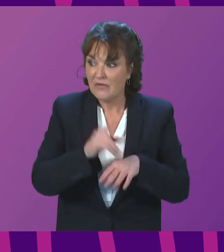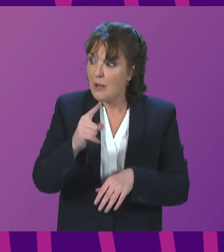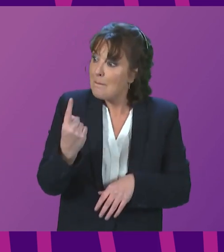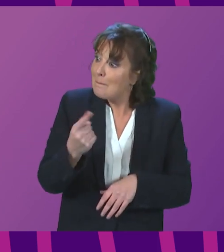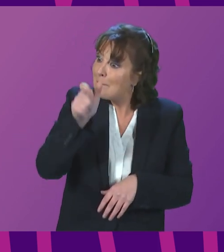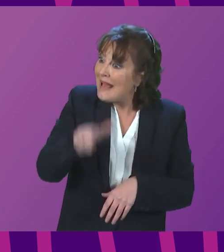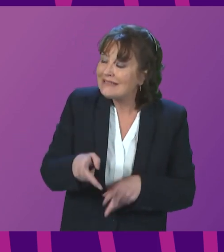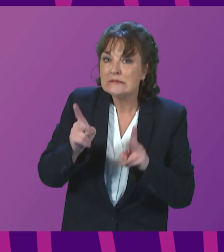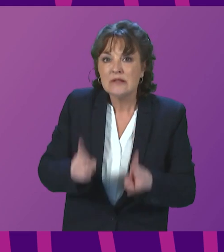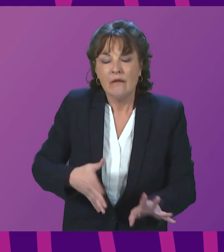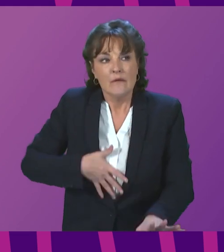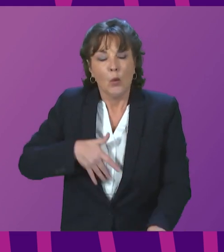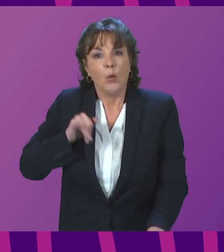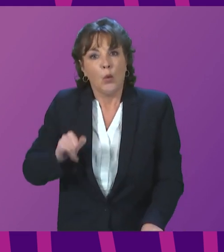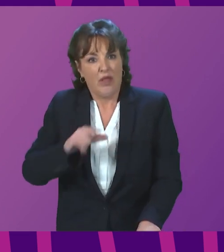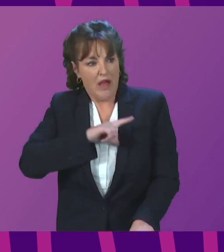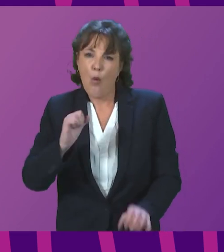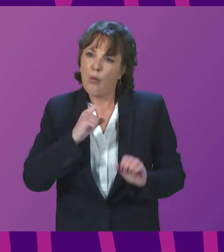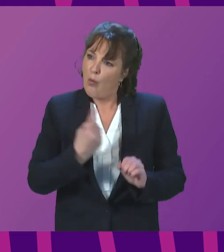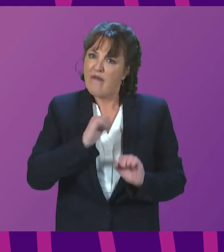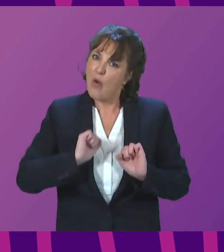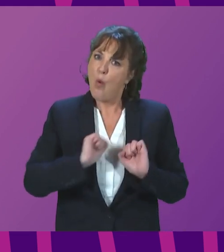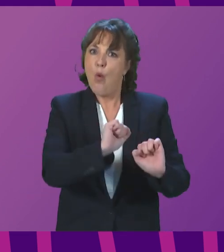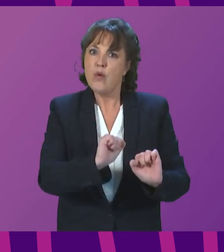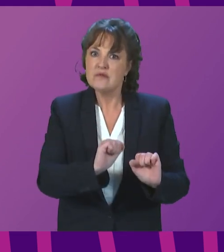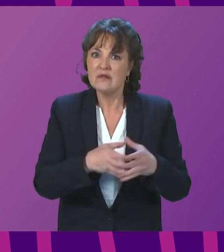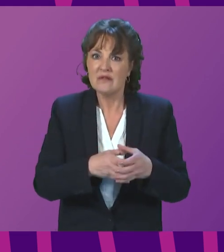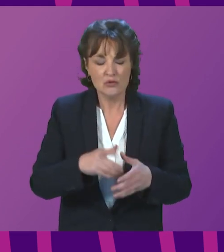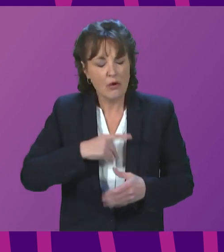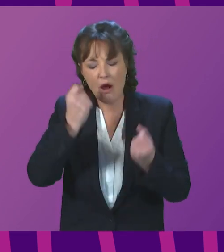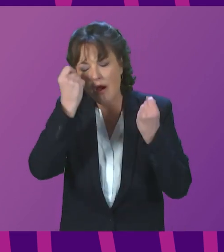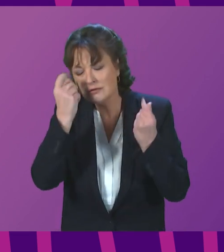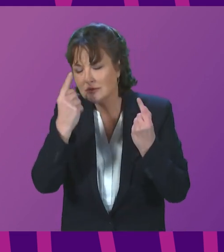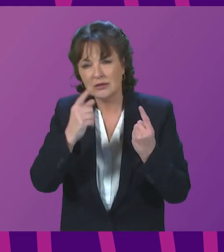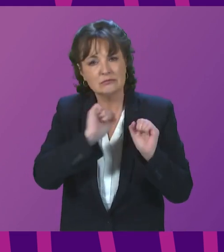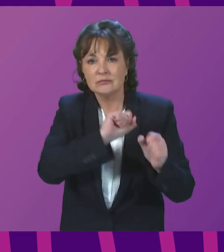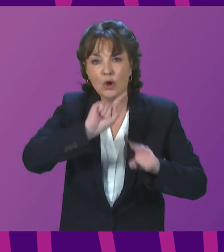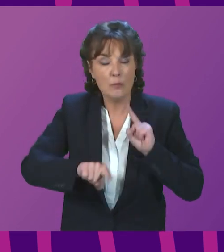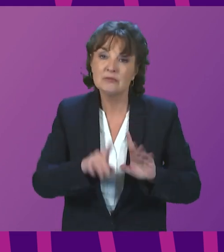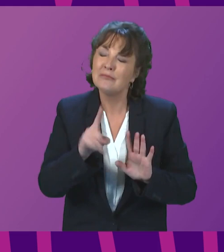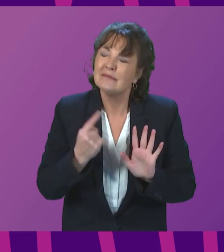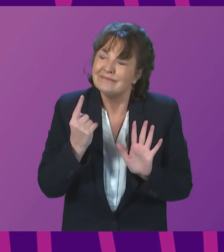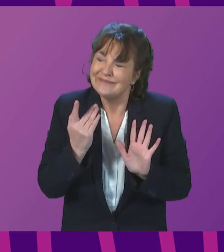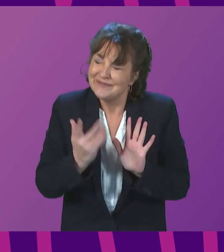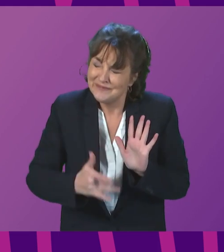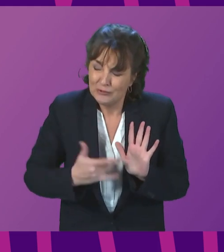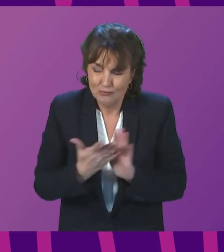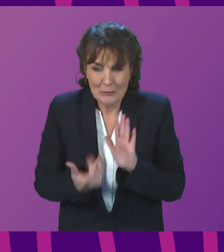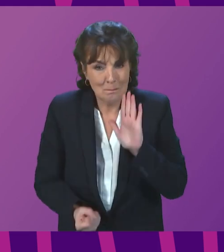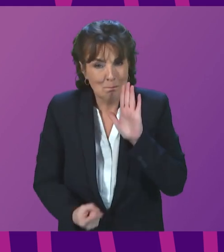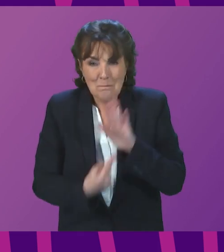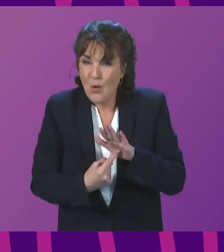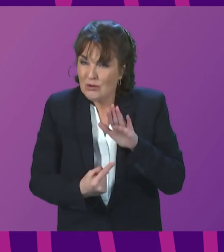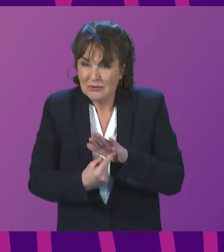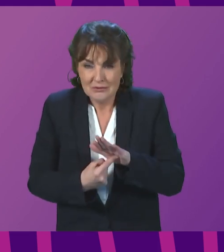understand why they are making the comments that they are making. I think it is important, though, to stress this point. Anna Sarwar poses these